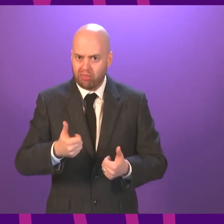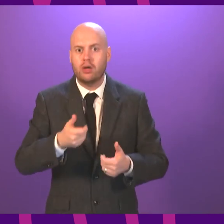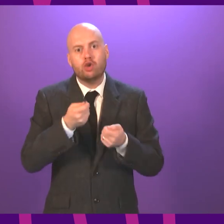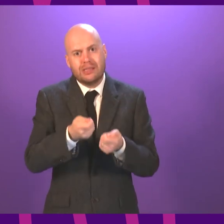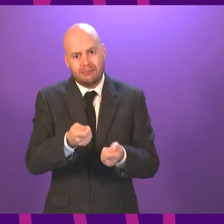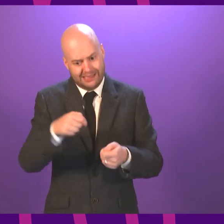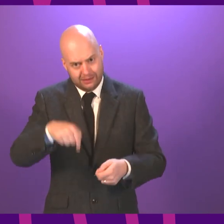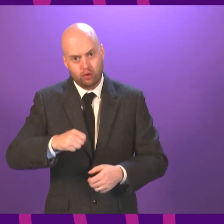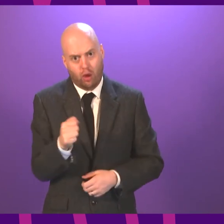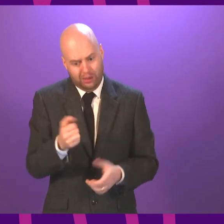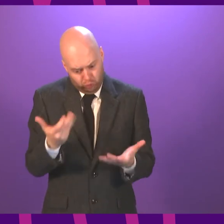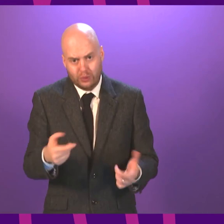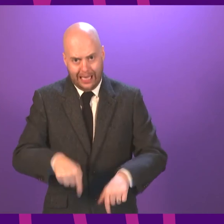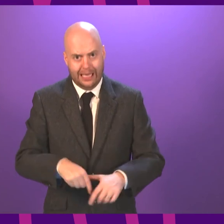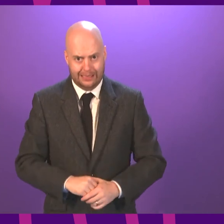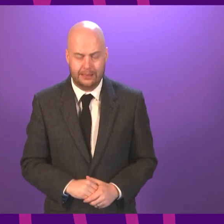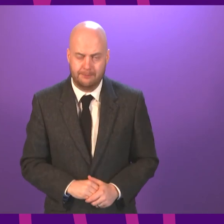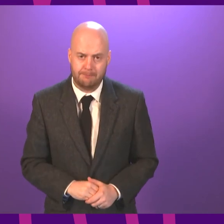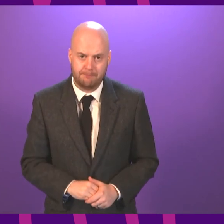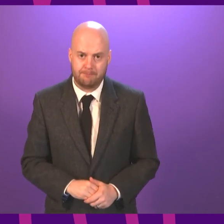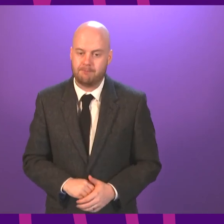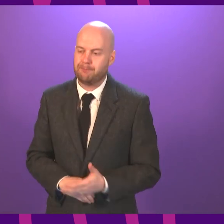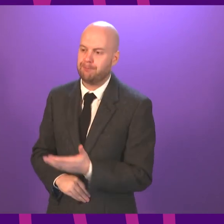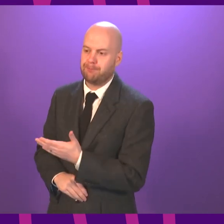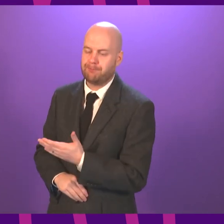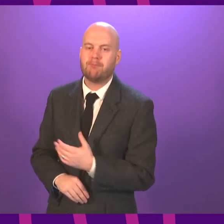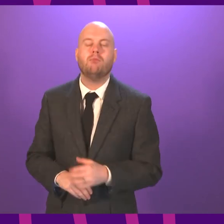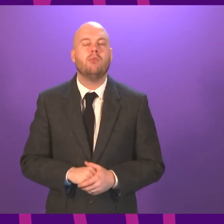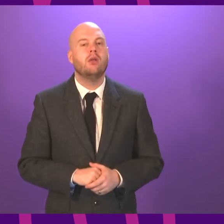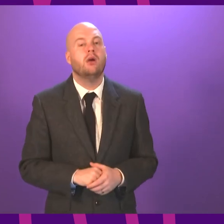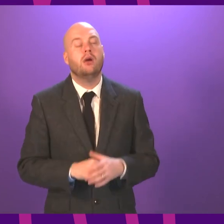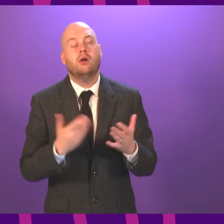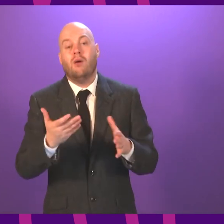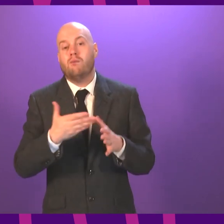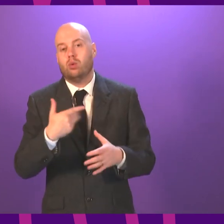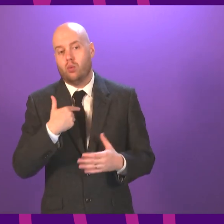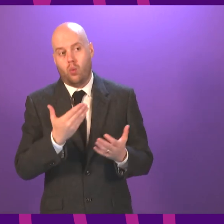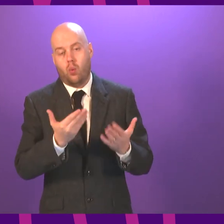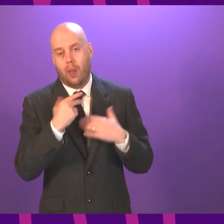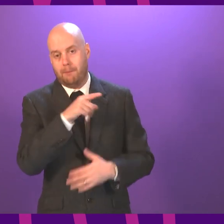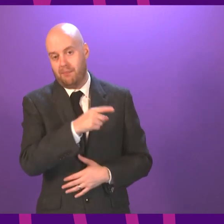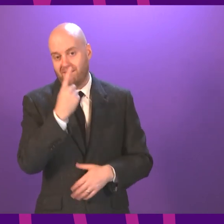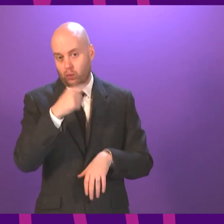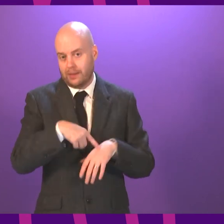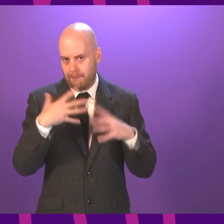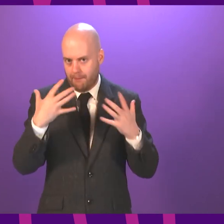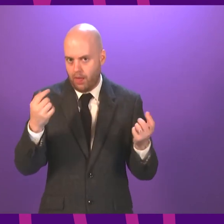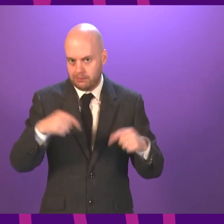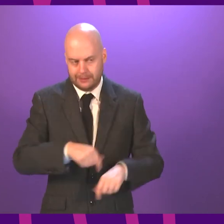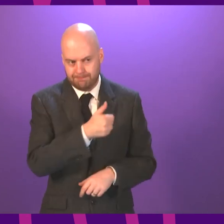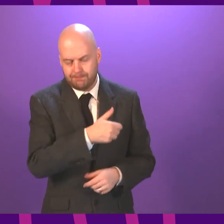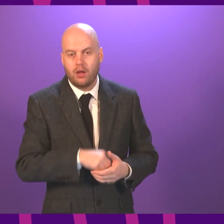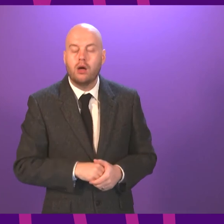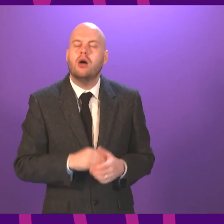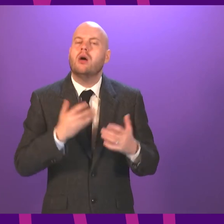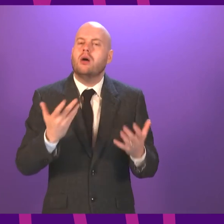welcome Craig Hoyt to Parliament. On the issue of mental health waiting times for children and adolescents